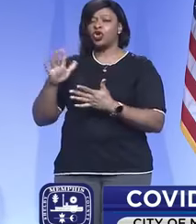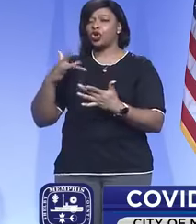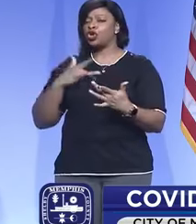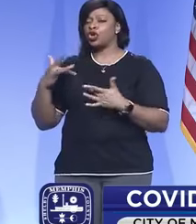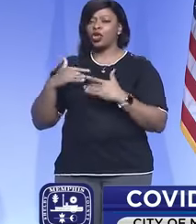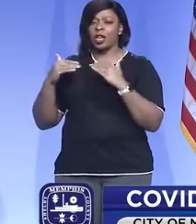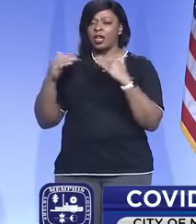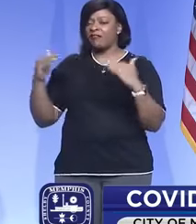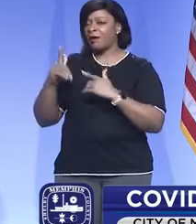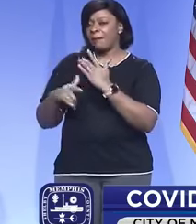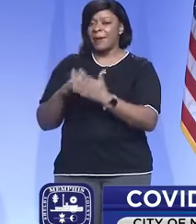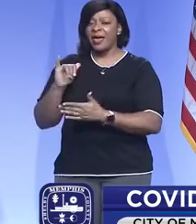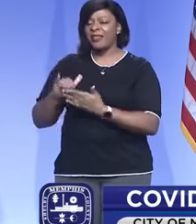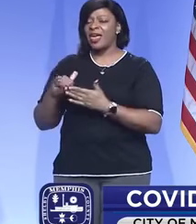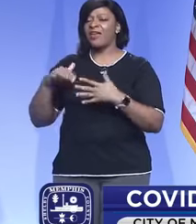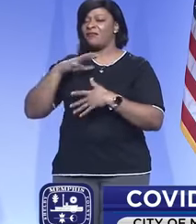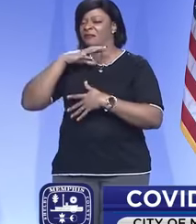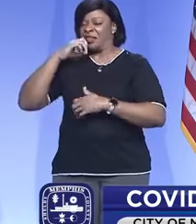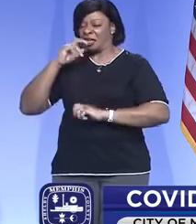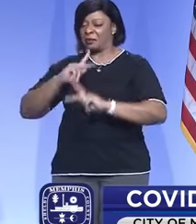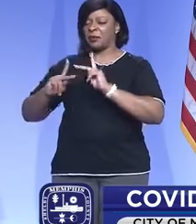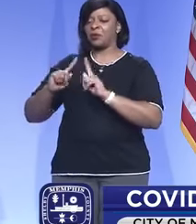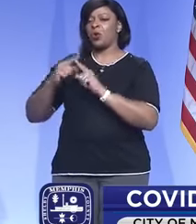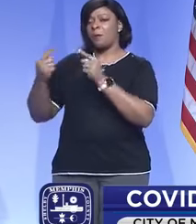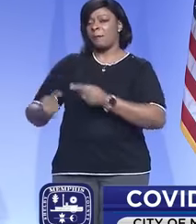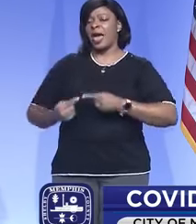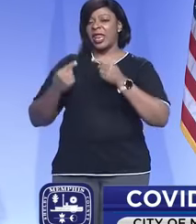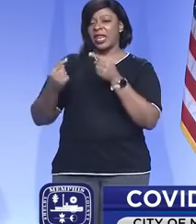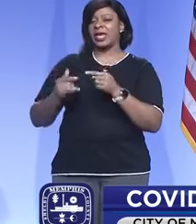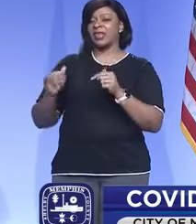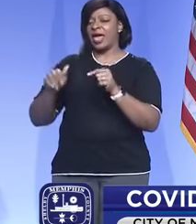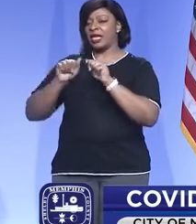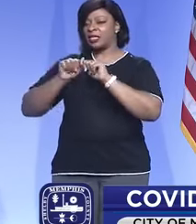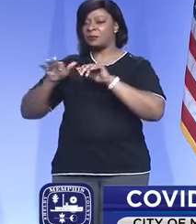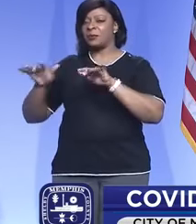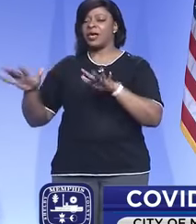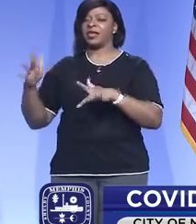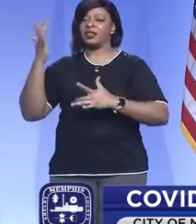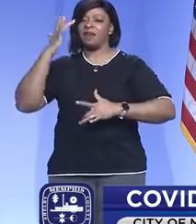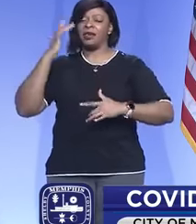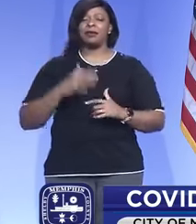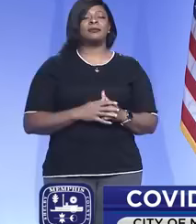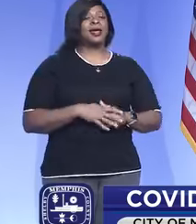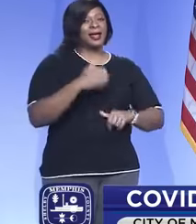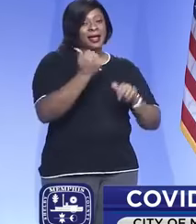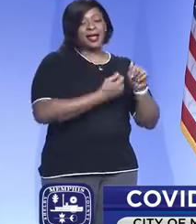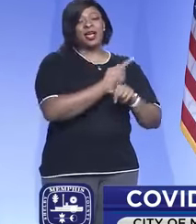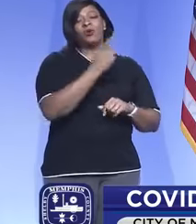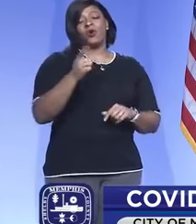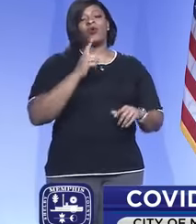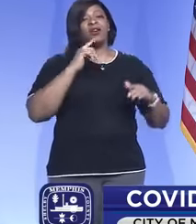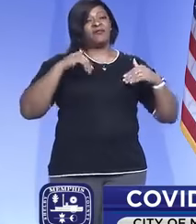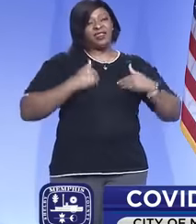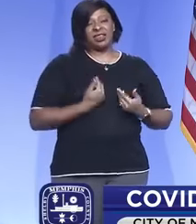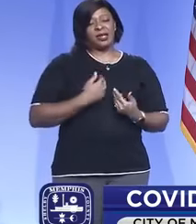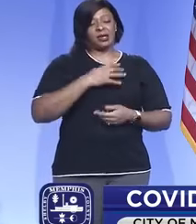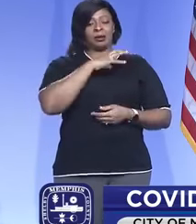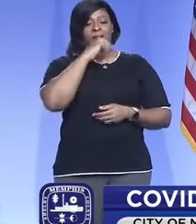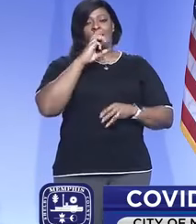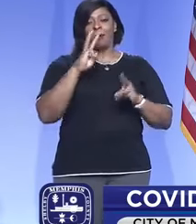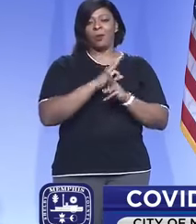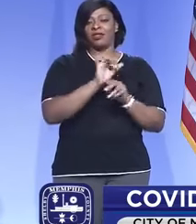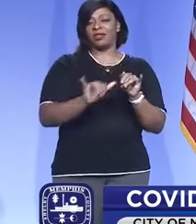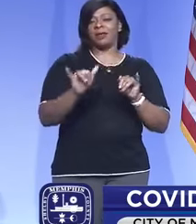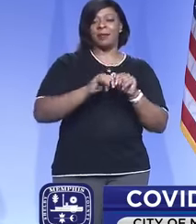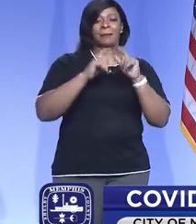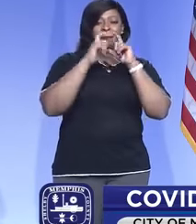level with fatigue in terms of battling the spread? I think everyone is fatigued. Again,